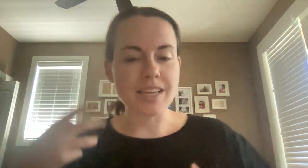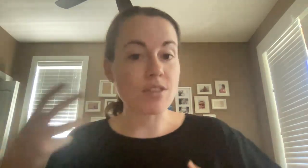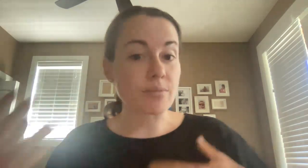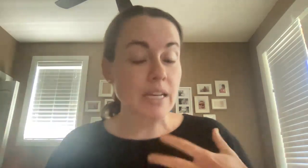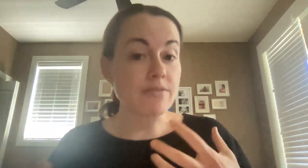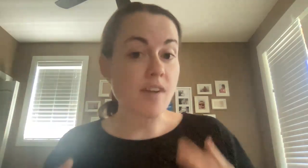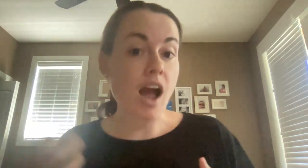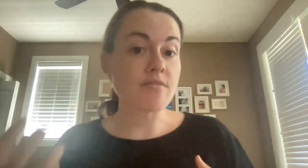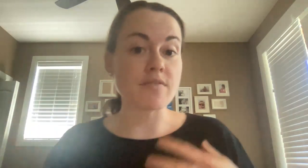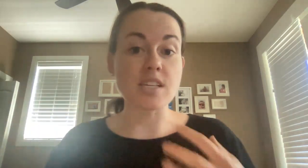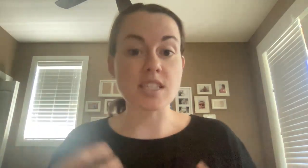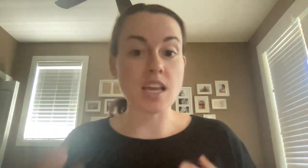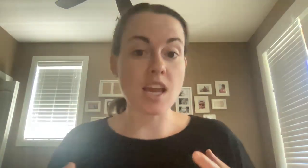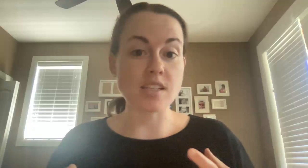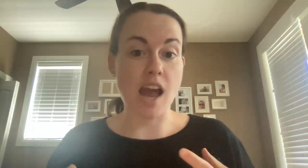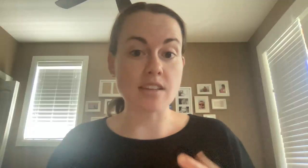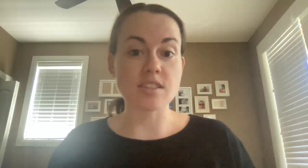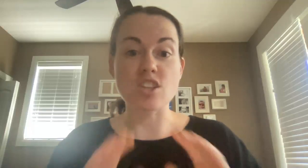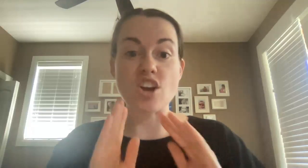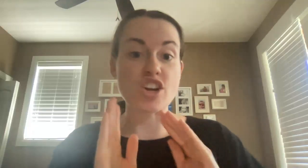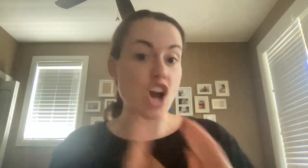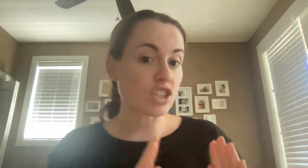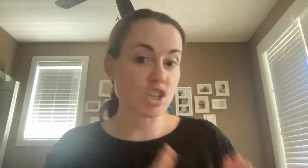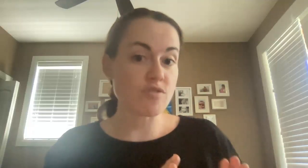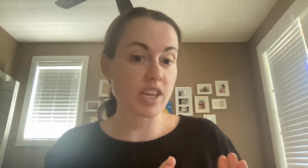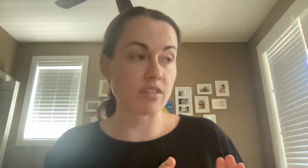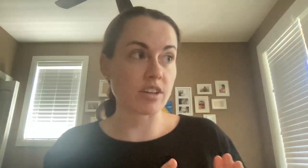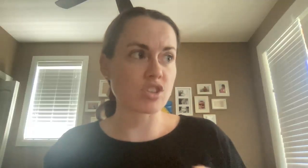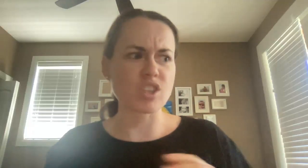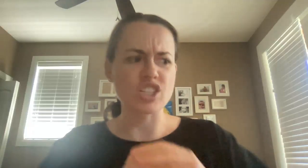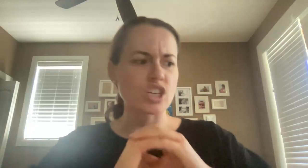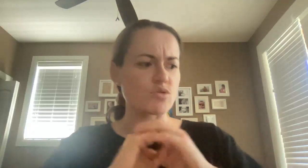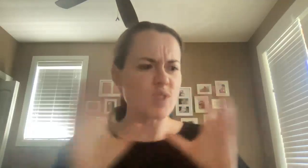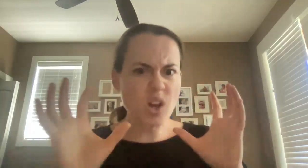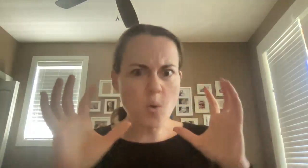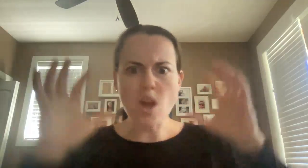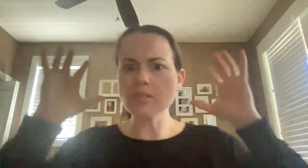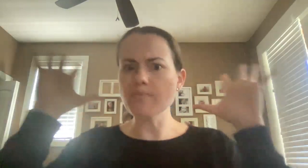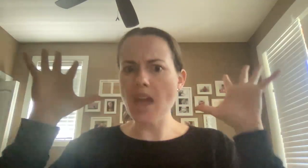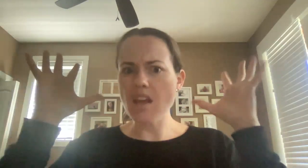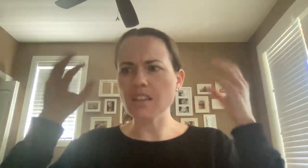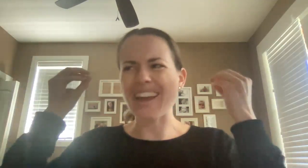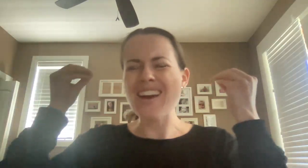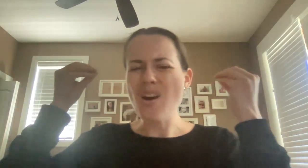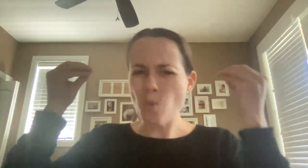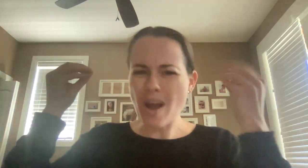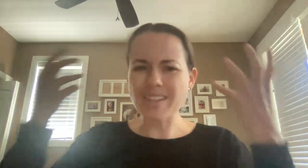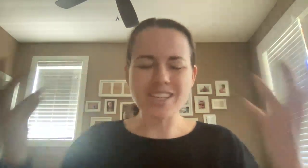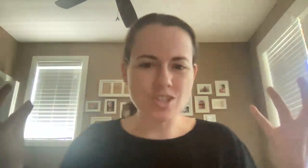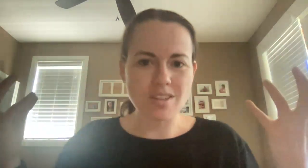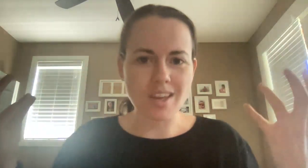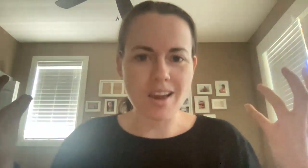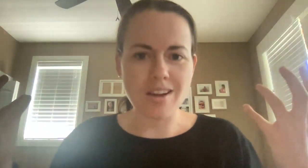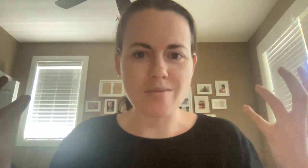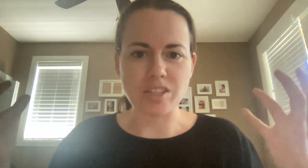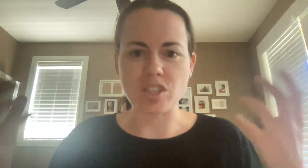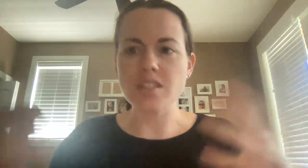say three to five of these thinking tasks that are not curricular. So they're just real world big, like what gets you thinking kind of questions